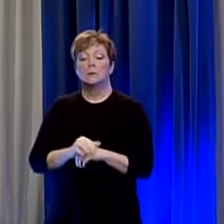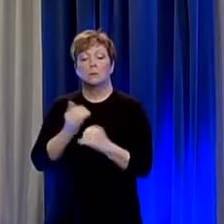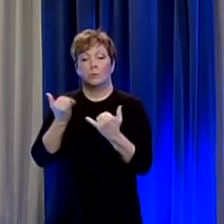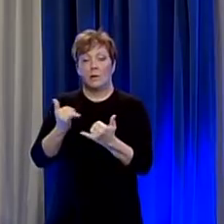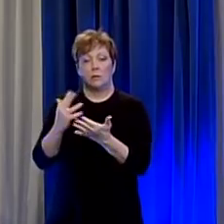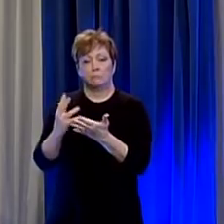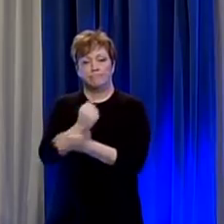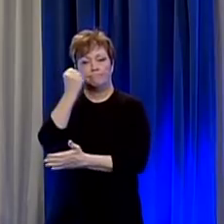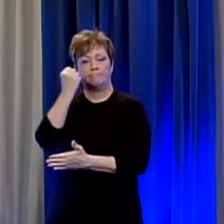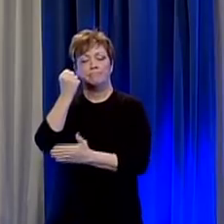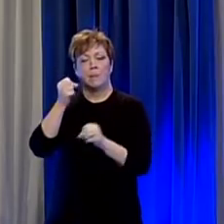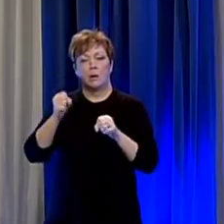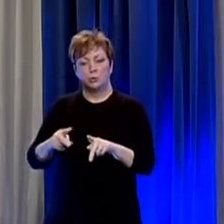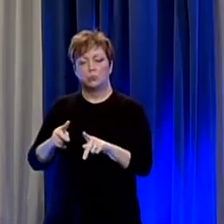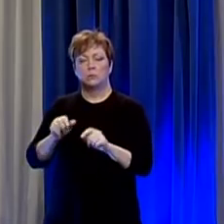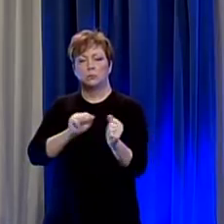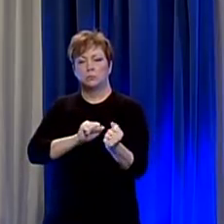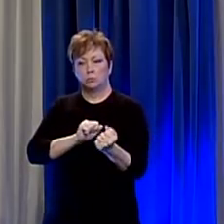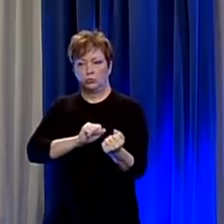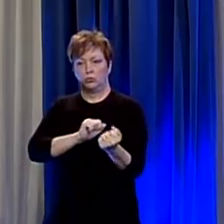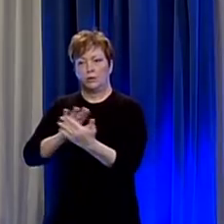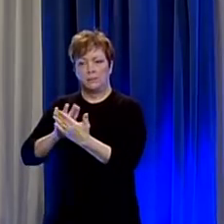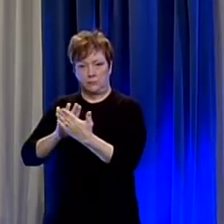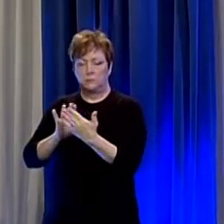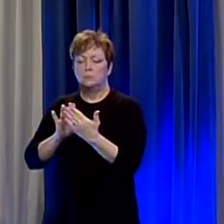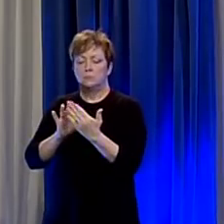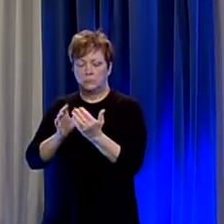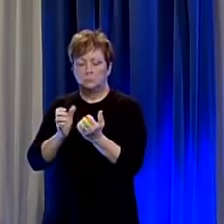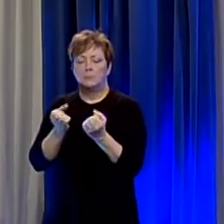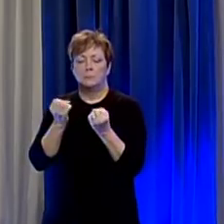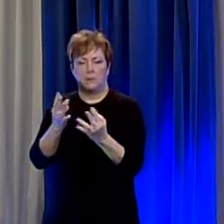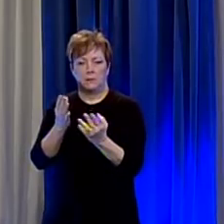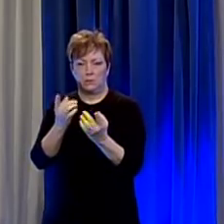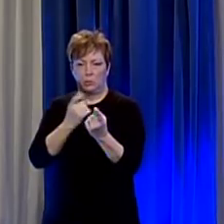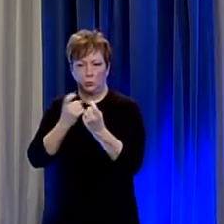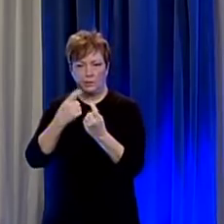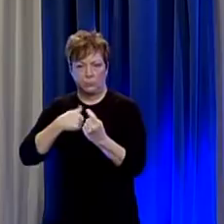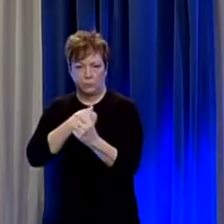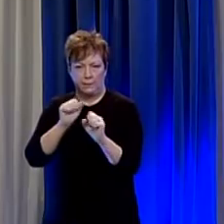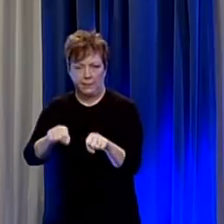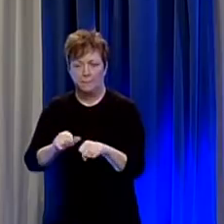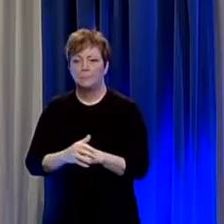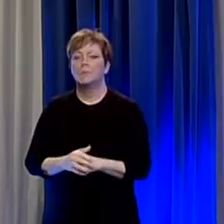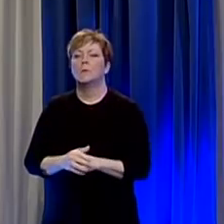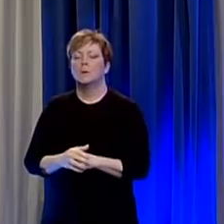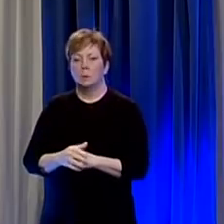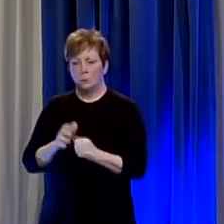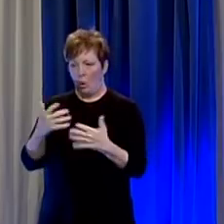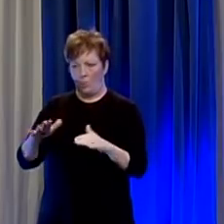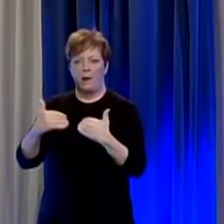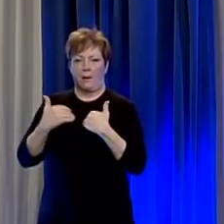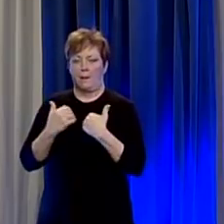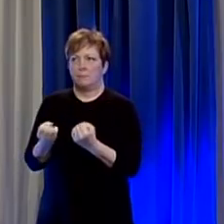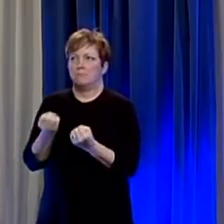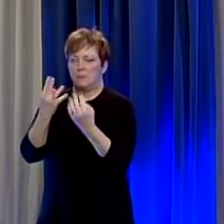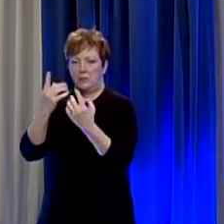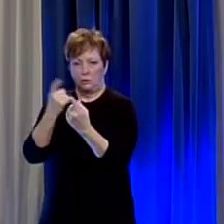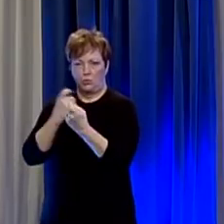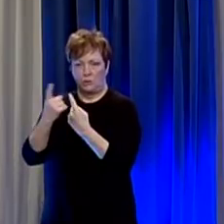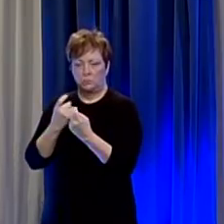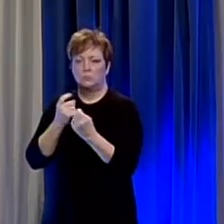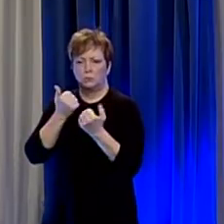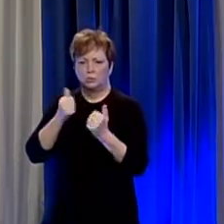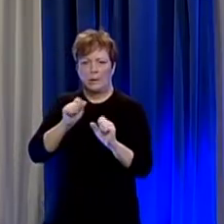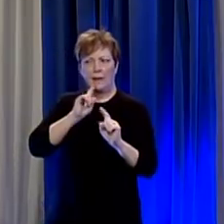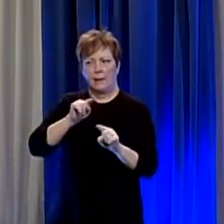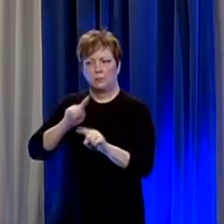opportunity to address as many of those questions as possible we've taken questions from for many of you and we'll try to answer as many as we have